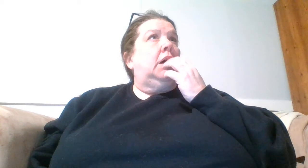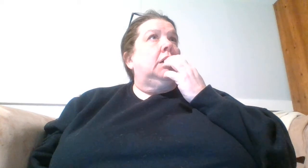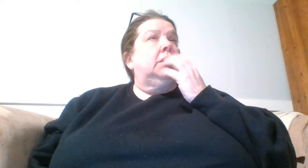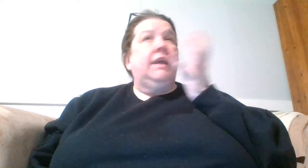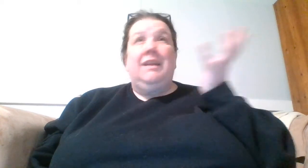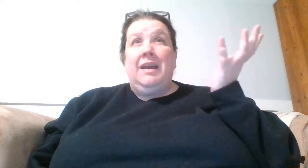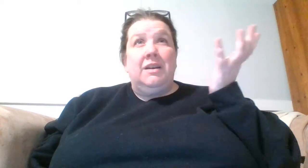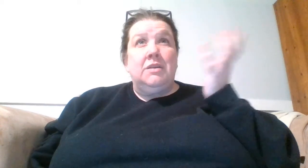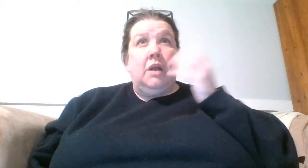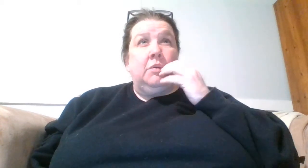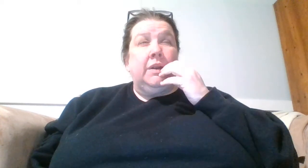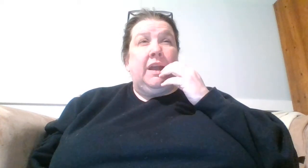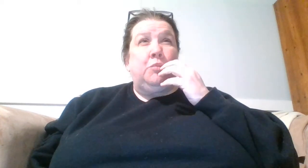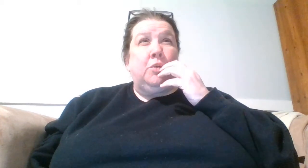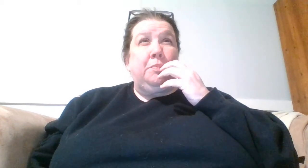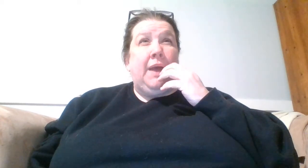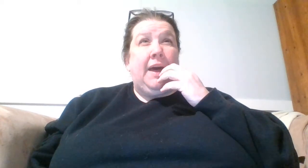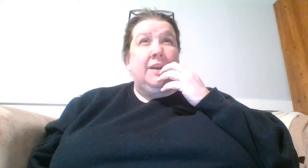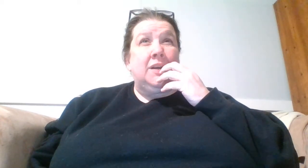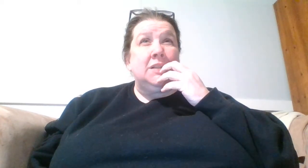Clay and I are working on more patterns.